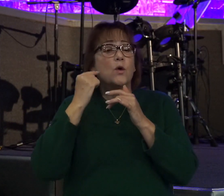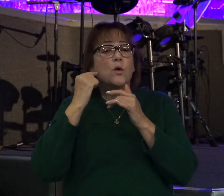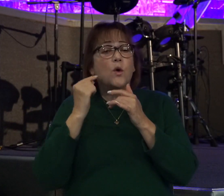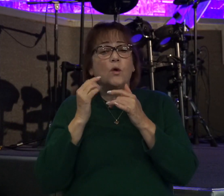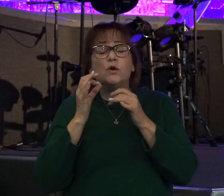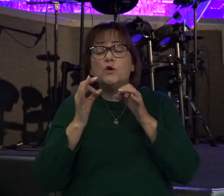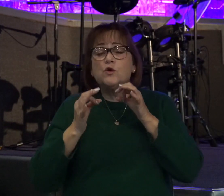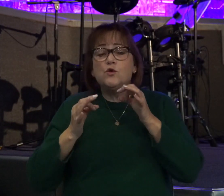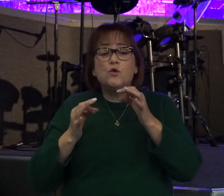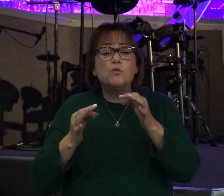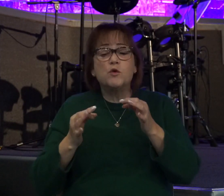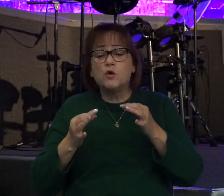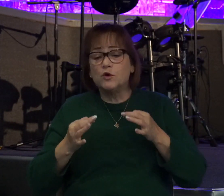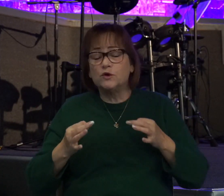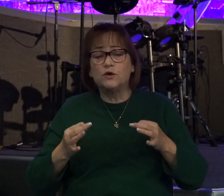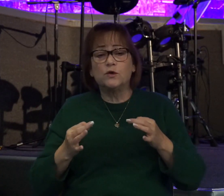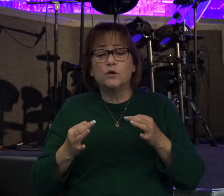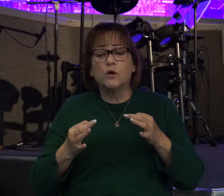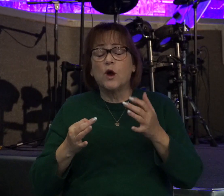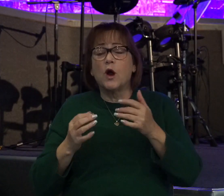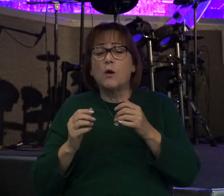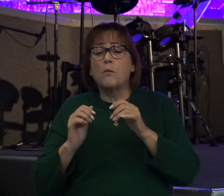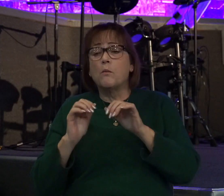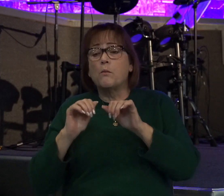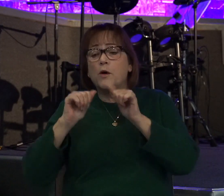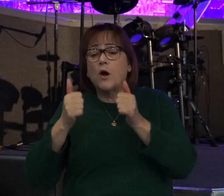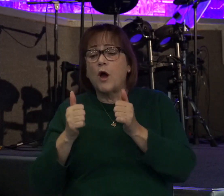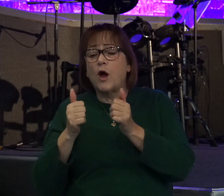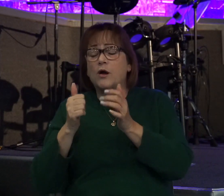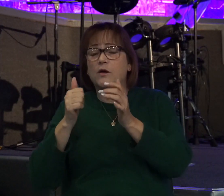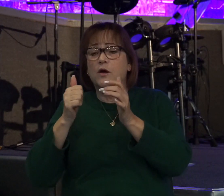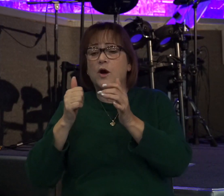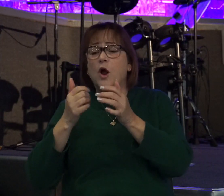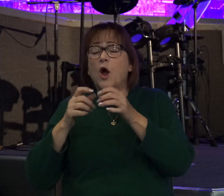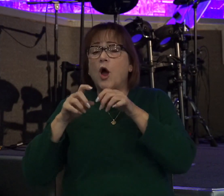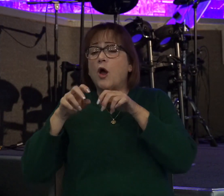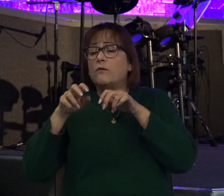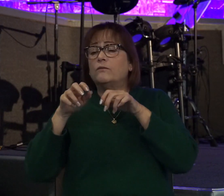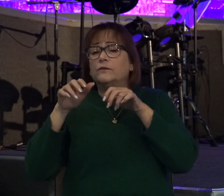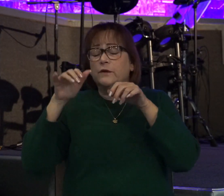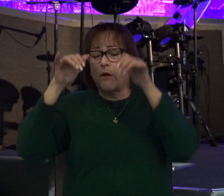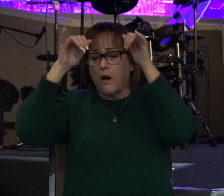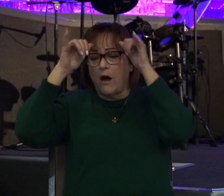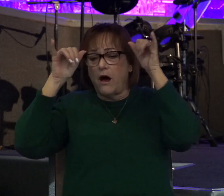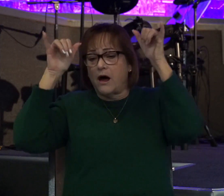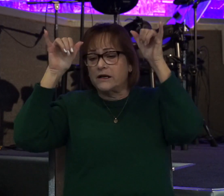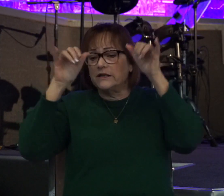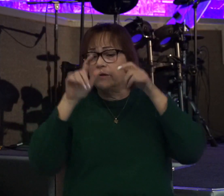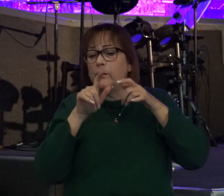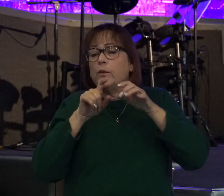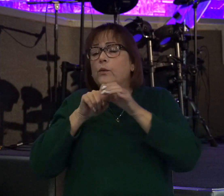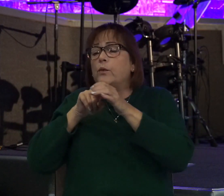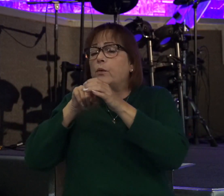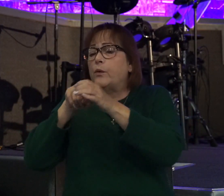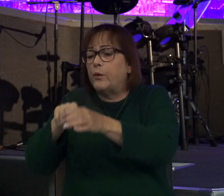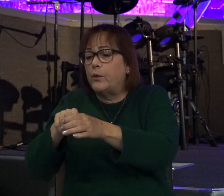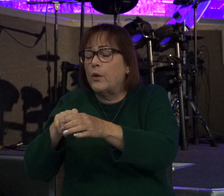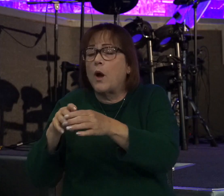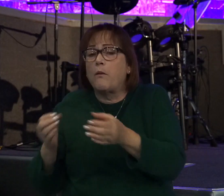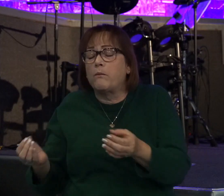a cart along with the Ark of the Lord, towed by some oxen and sent it back to Israel. And the